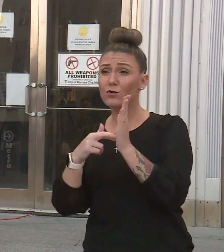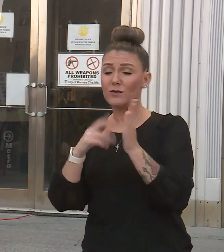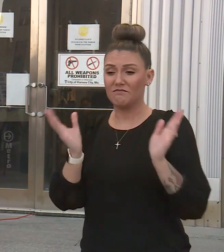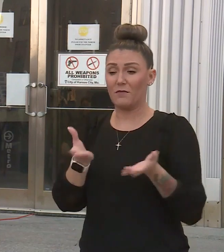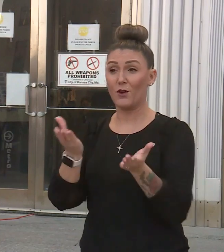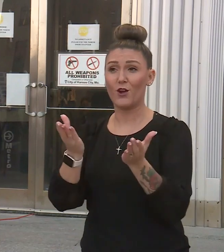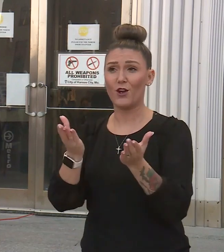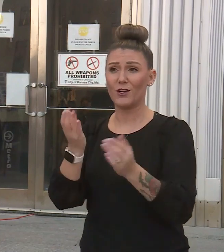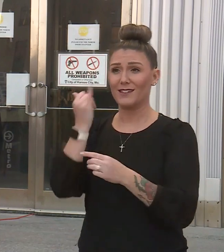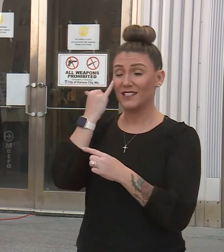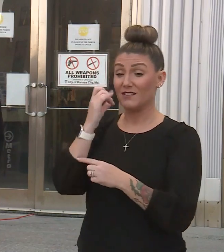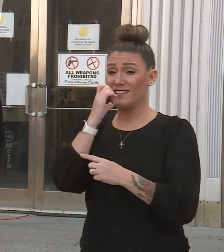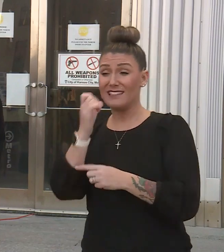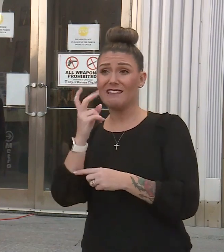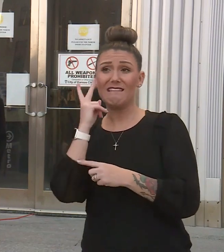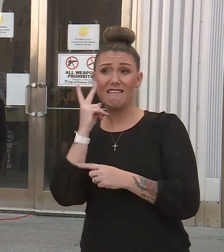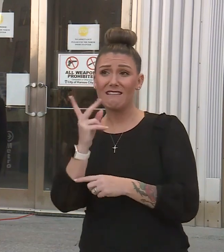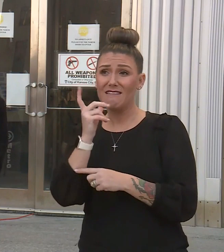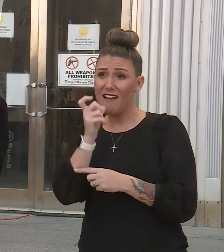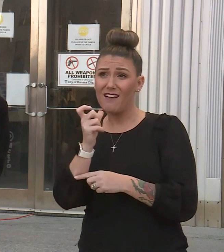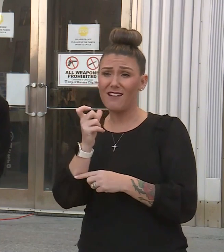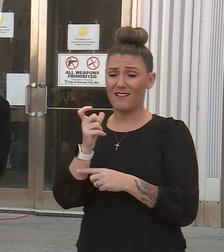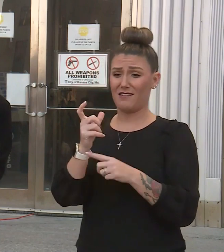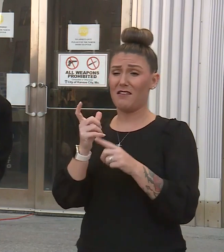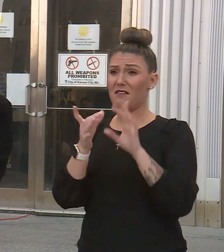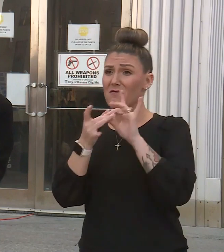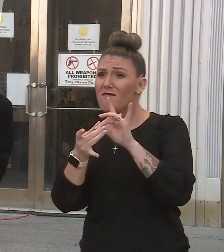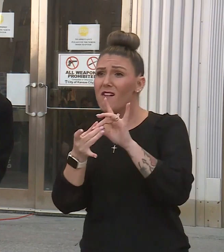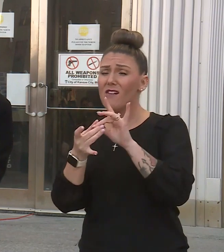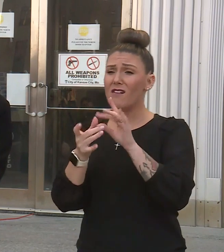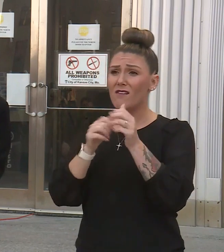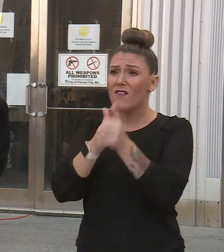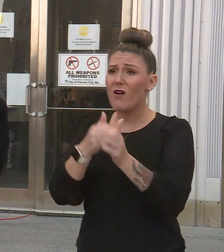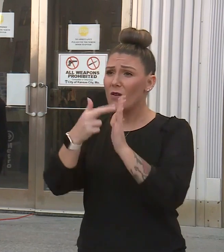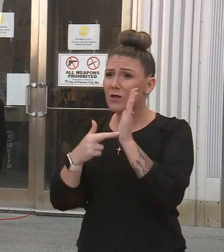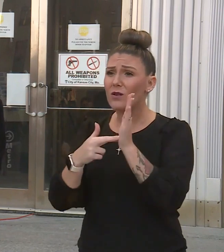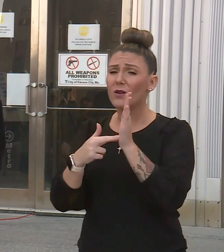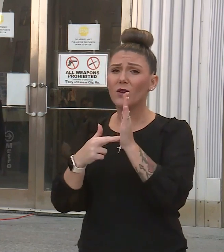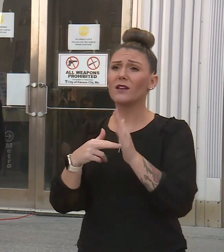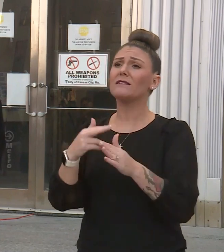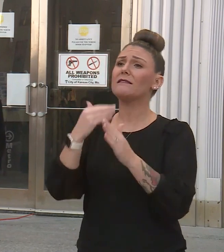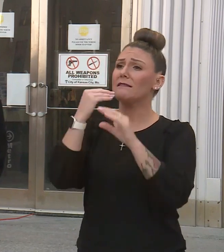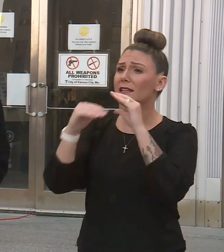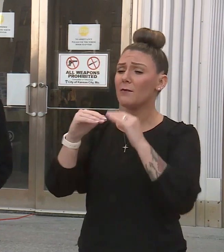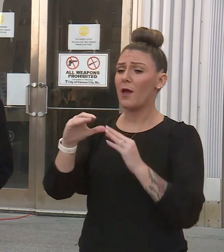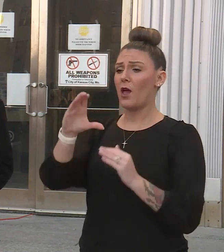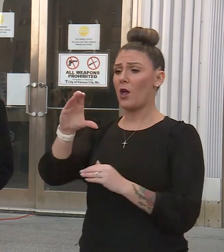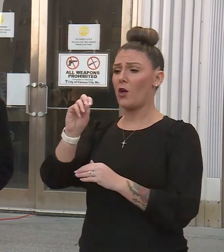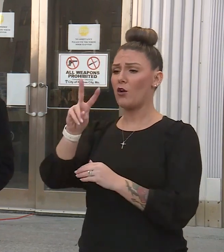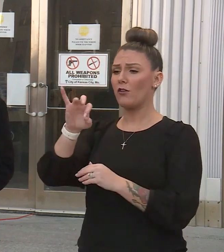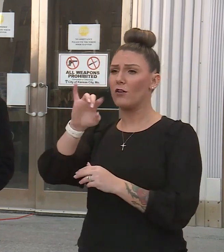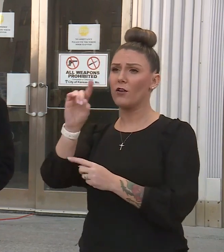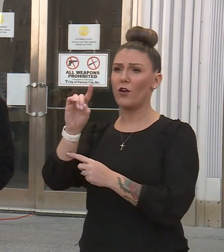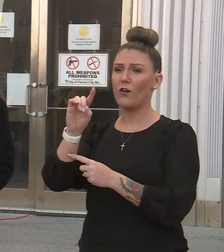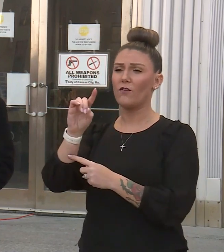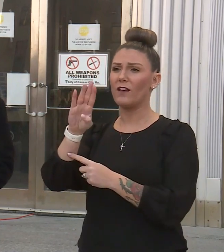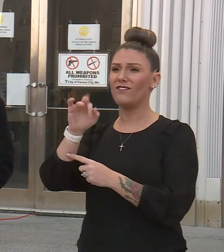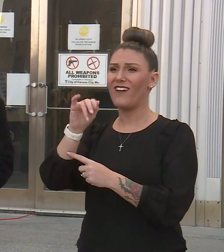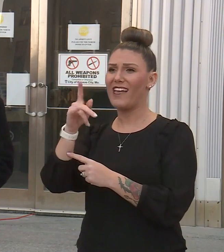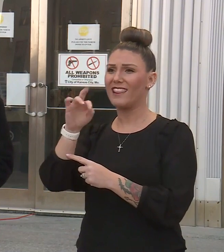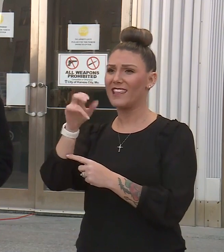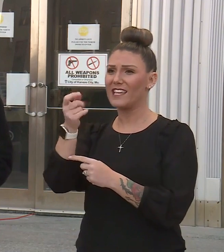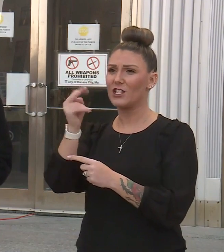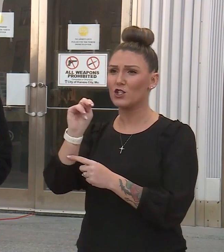if you've seen non compliance to email COVID violations, COVID violations at KCMO.org